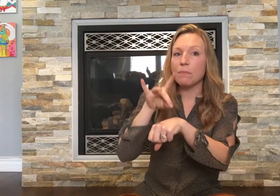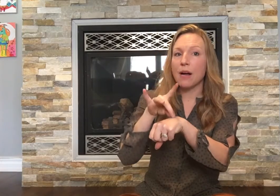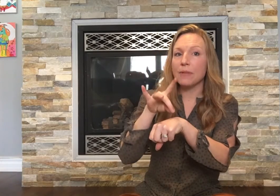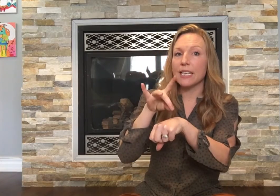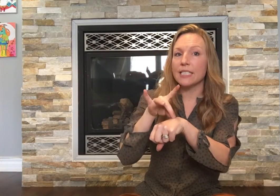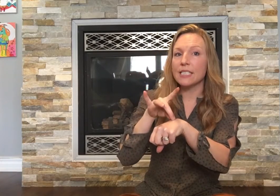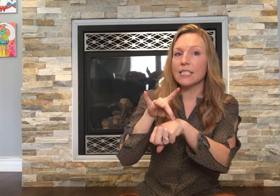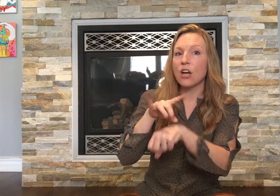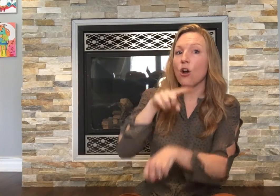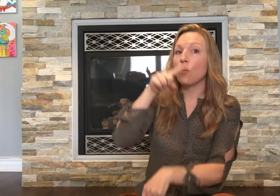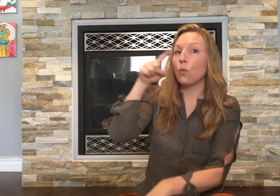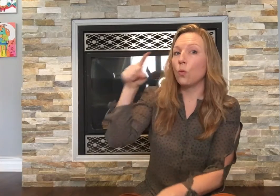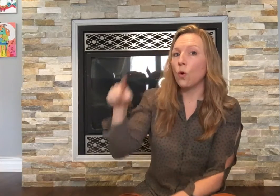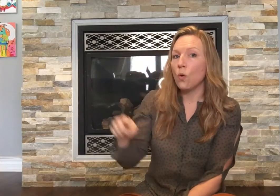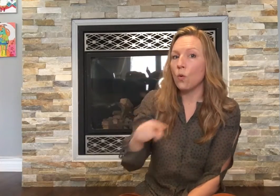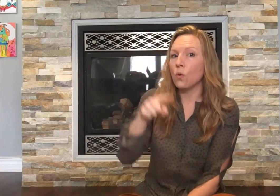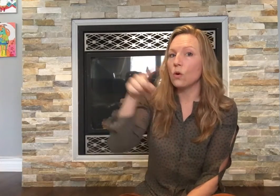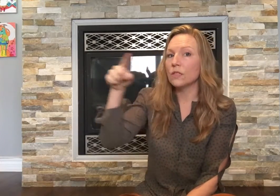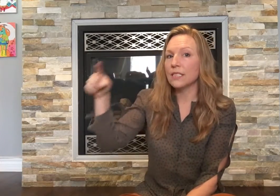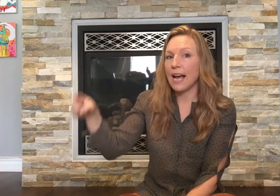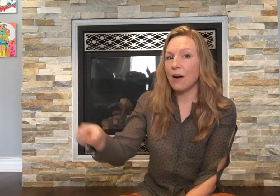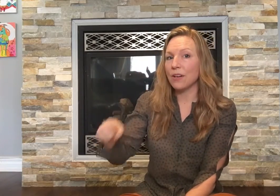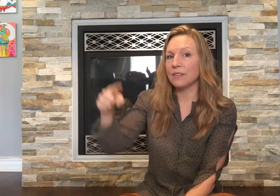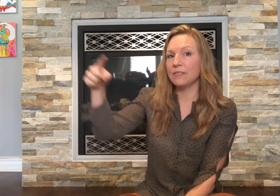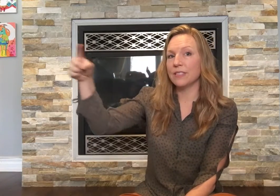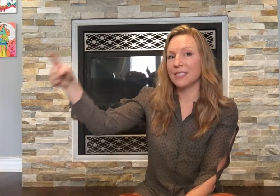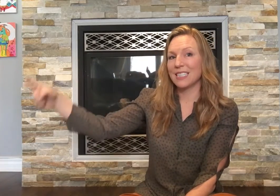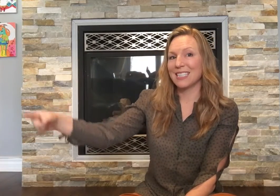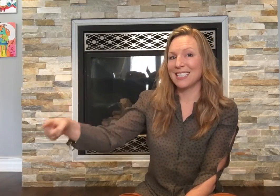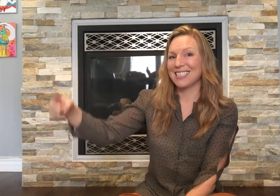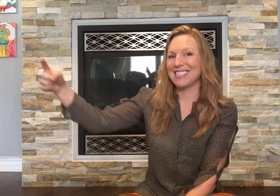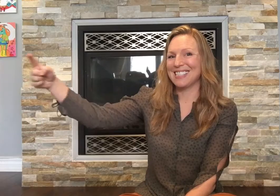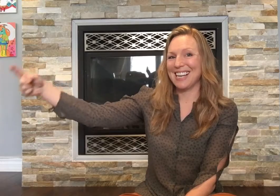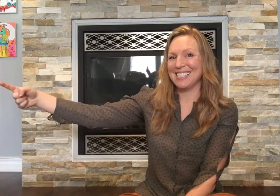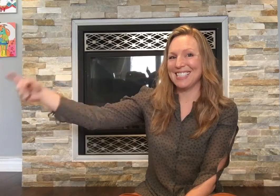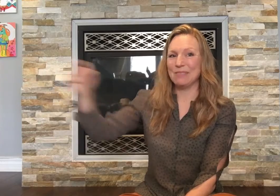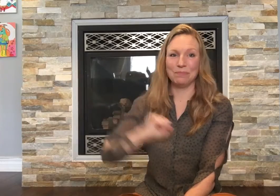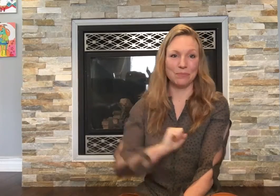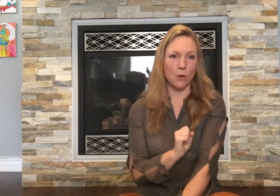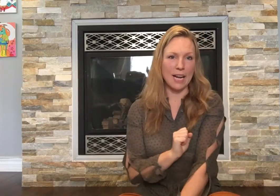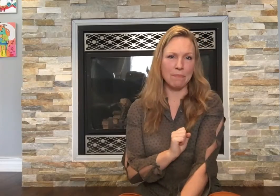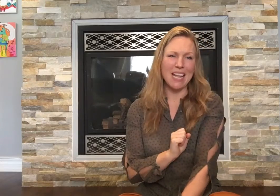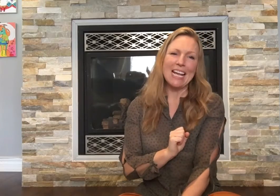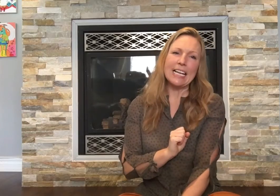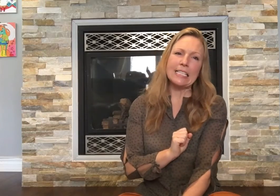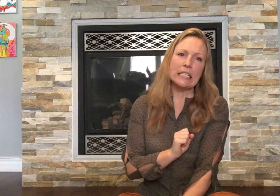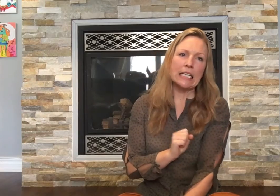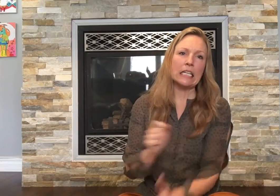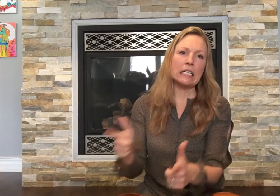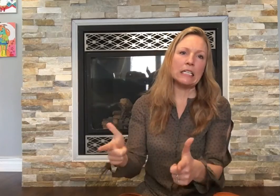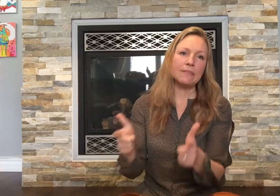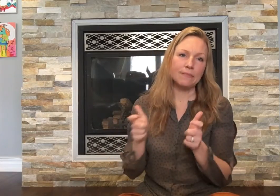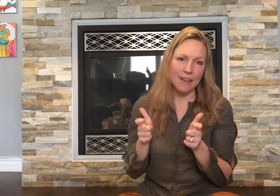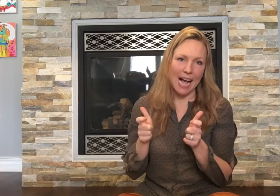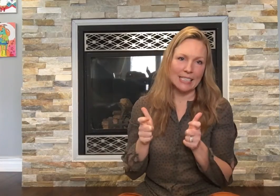pumpkins rolled out of sight. Okay it's a little fast